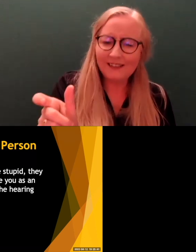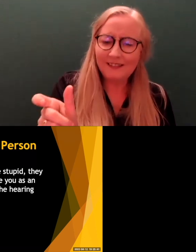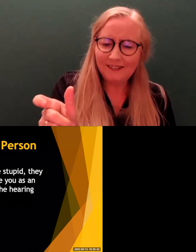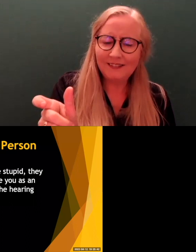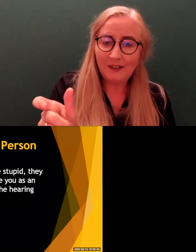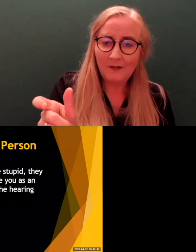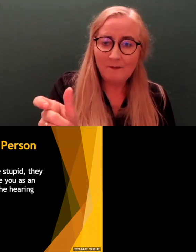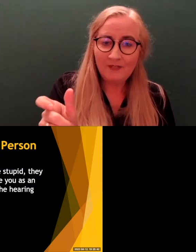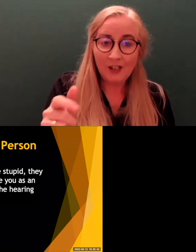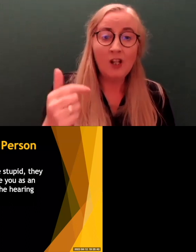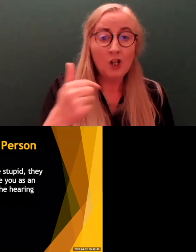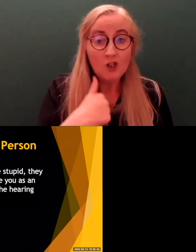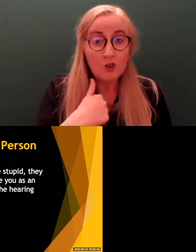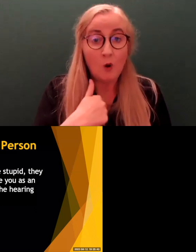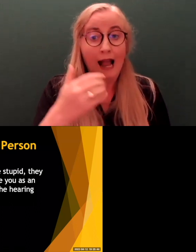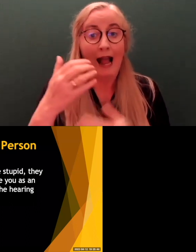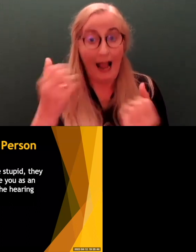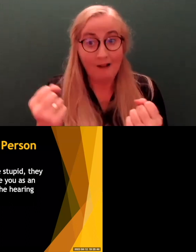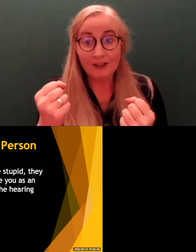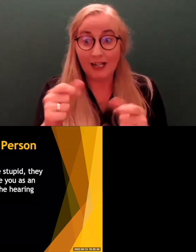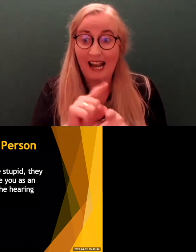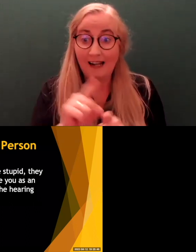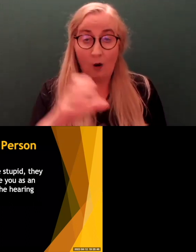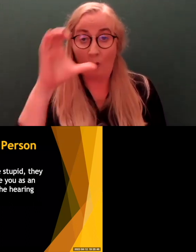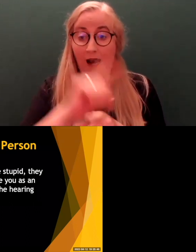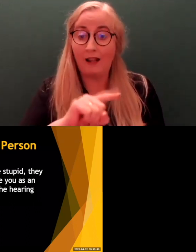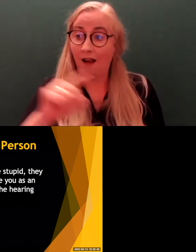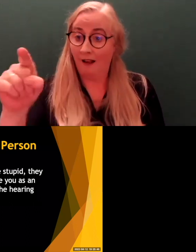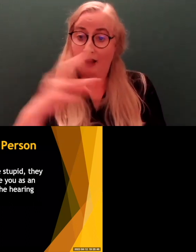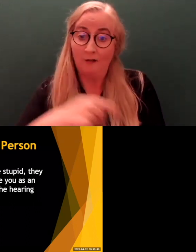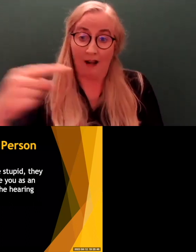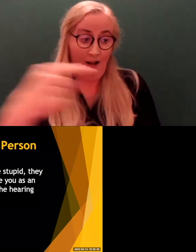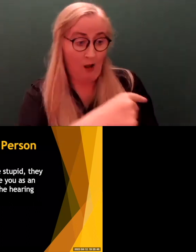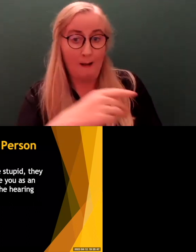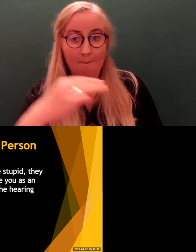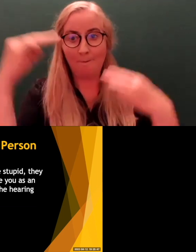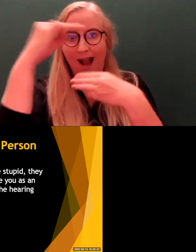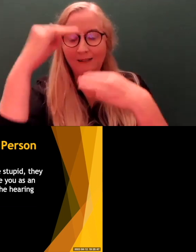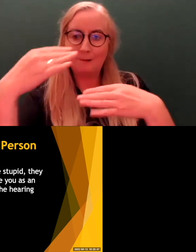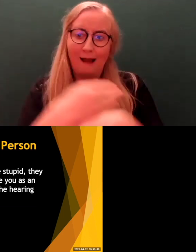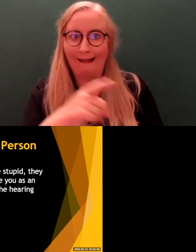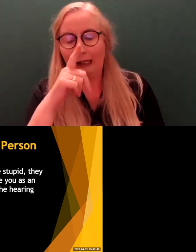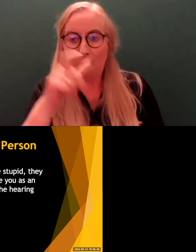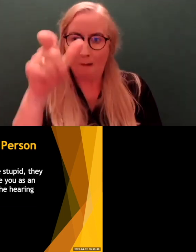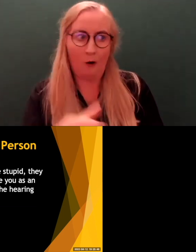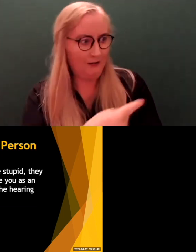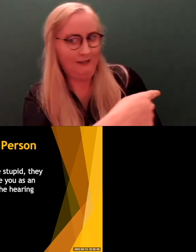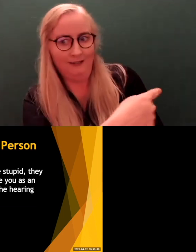sort of had to be minded by the hearing person that's with them. If there's a hearing person that's with them, who knows what happens when there's